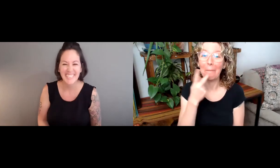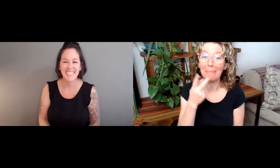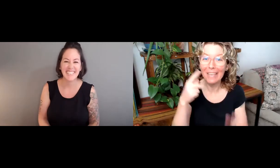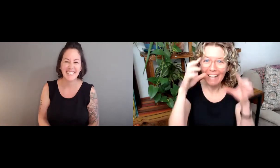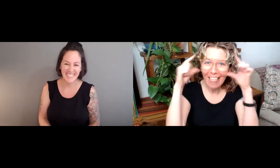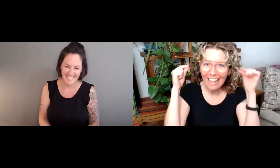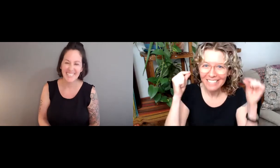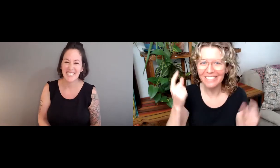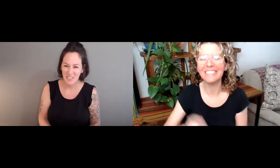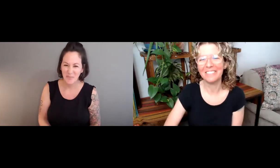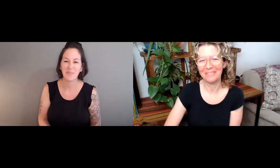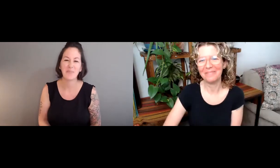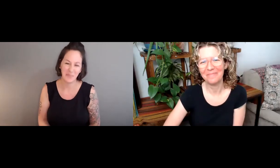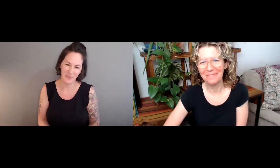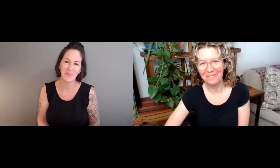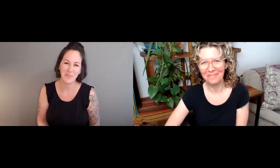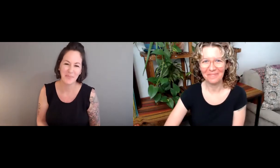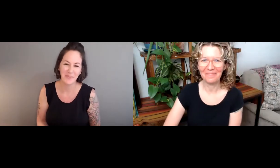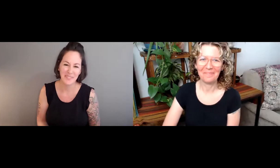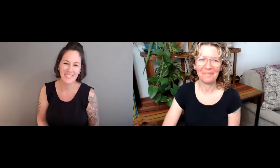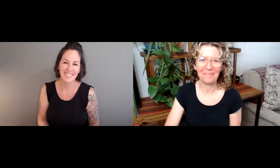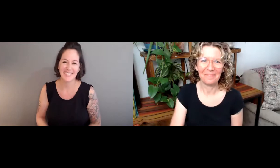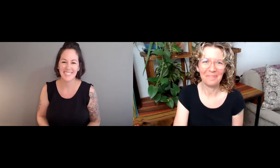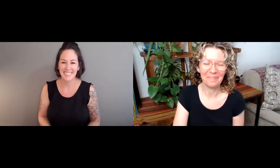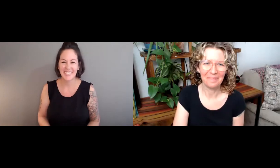blonde wavy hair and pink glasses.